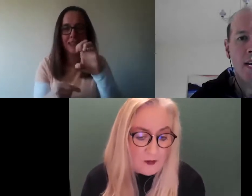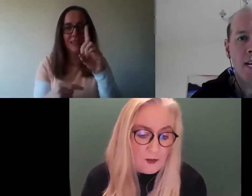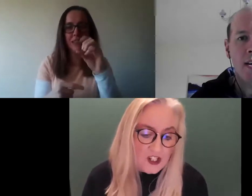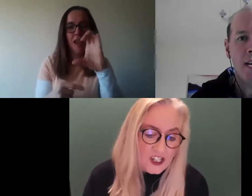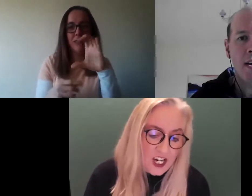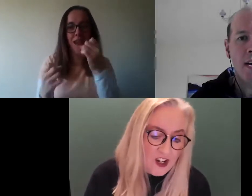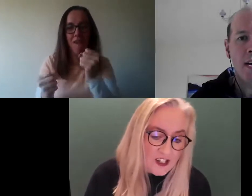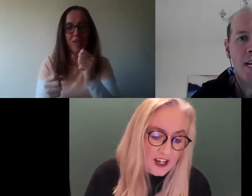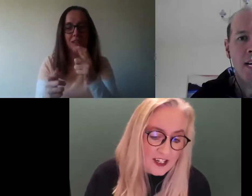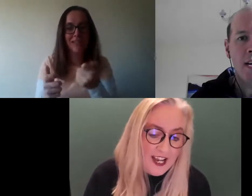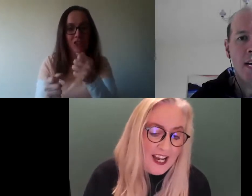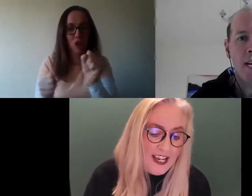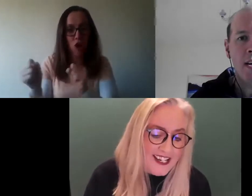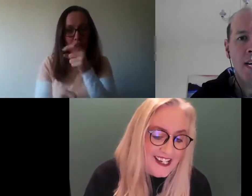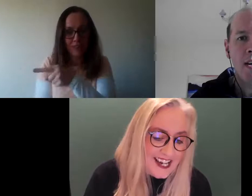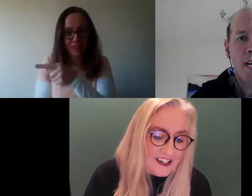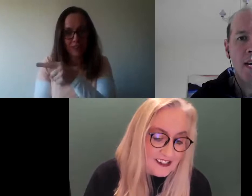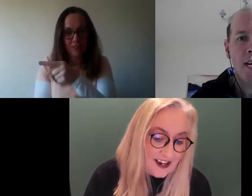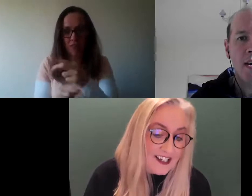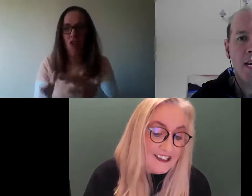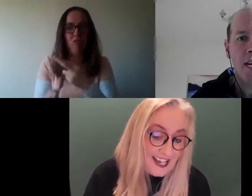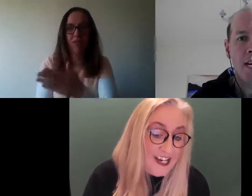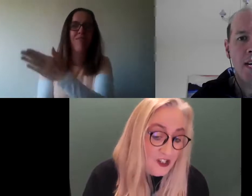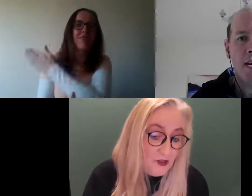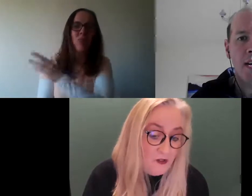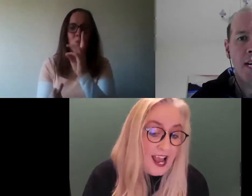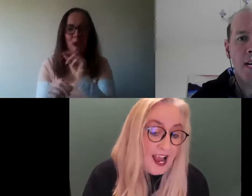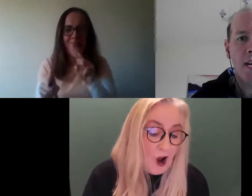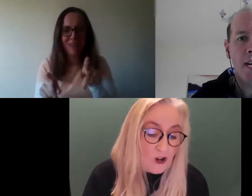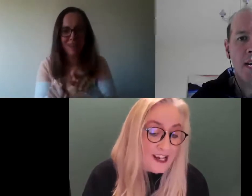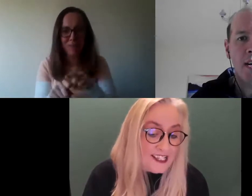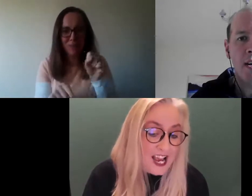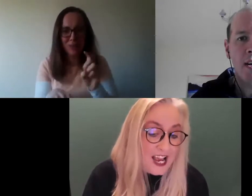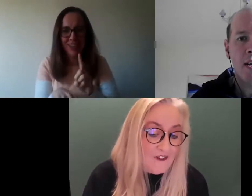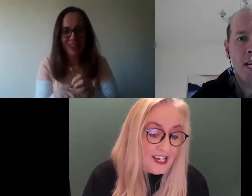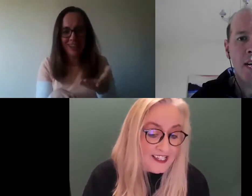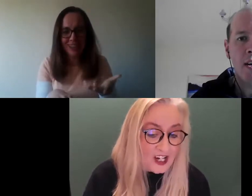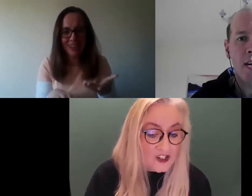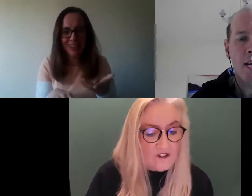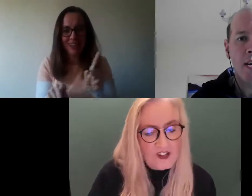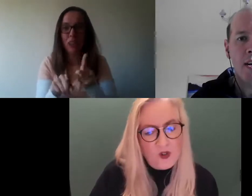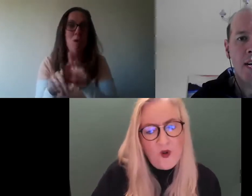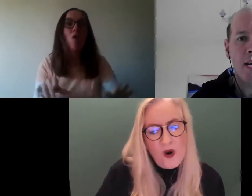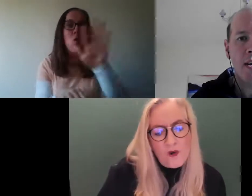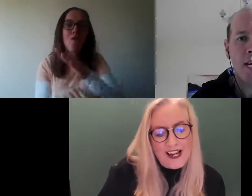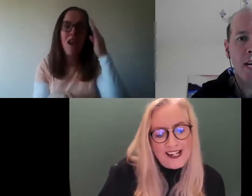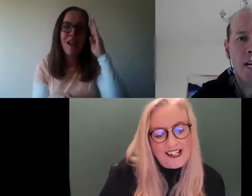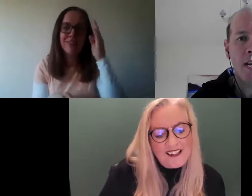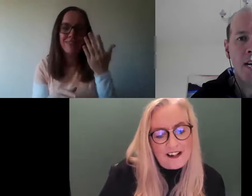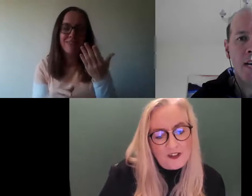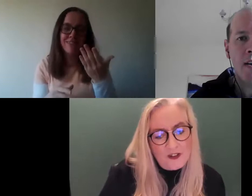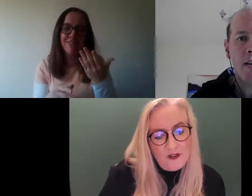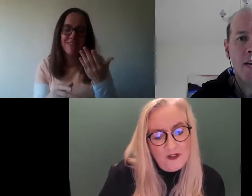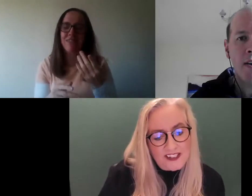don't have it, but there's Care Dock and Ned Dock. They do already have a text service. So why